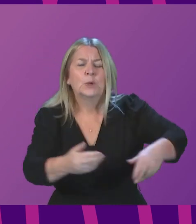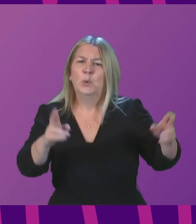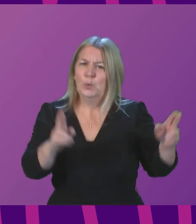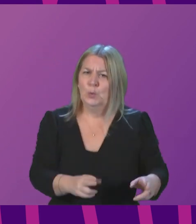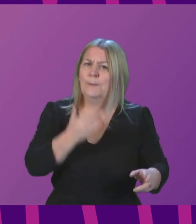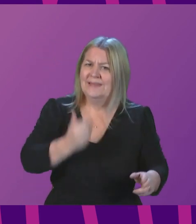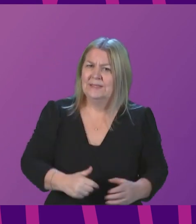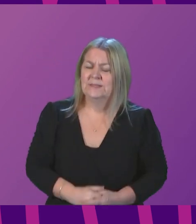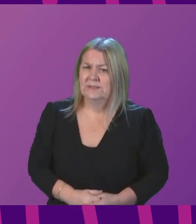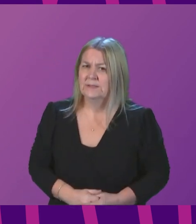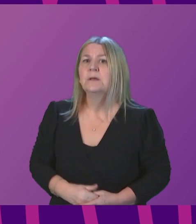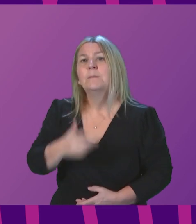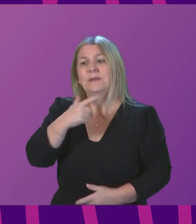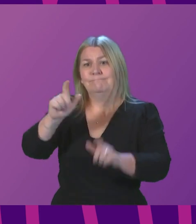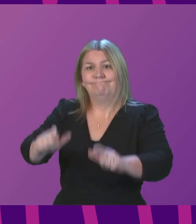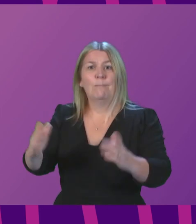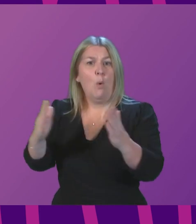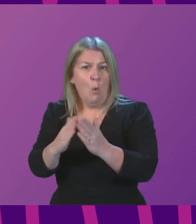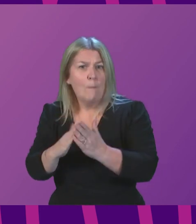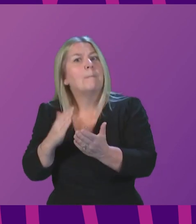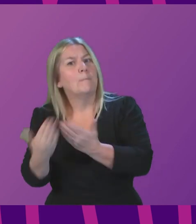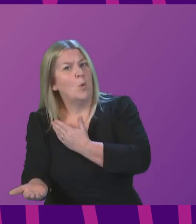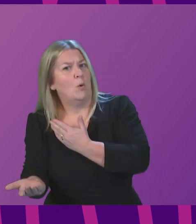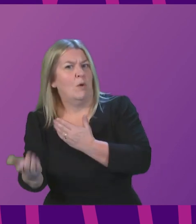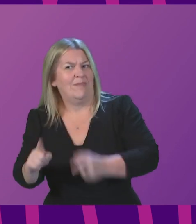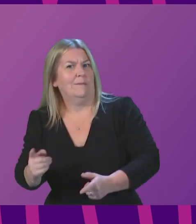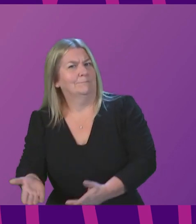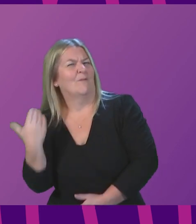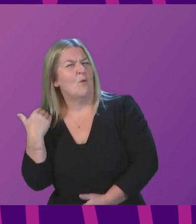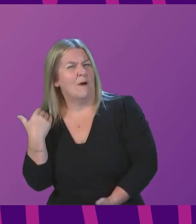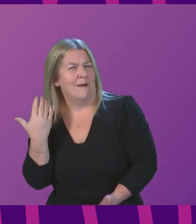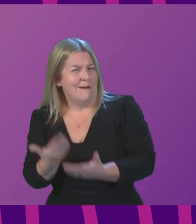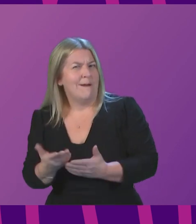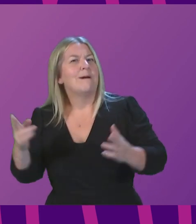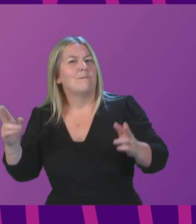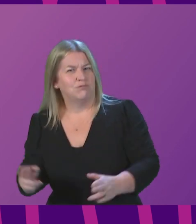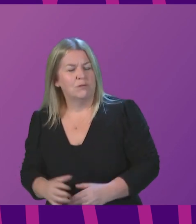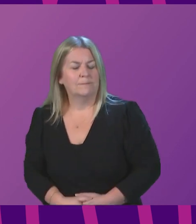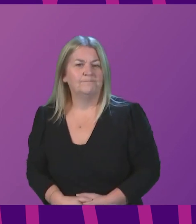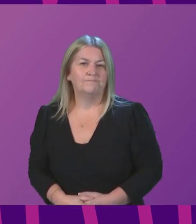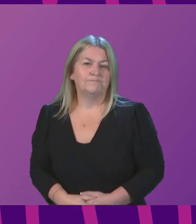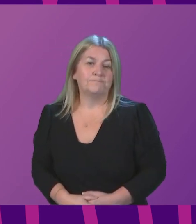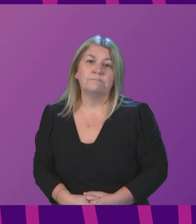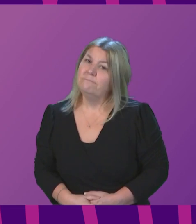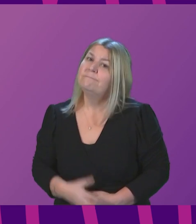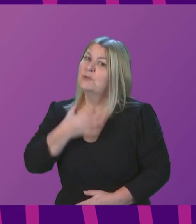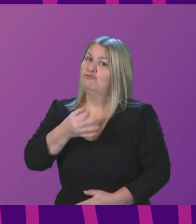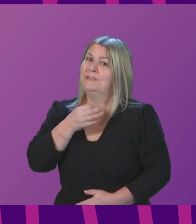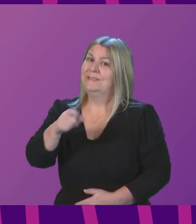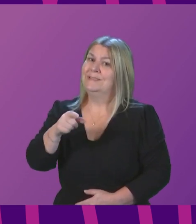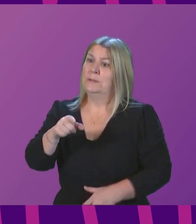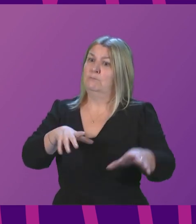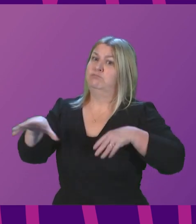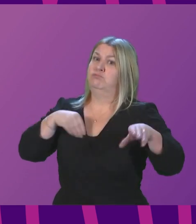For now, please stay at home much more than you normally would and as much as is feasible. Right now, the risk of getting